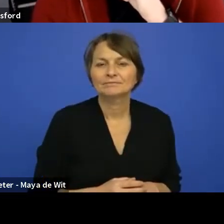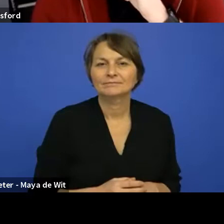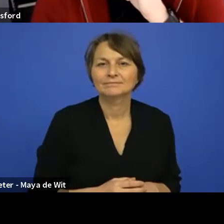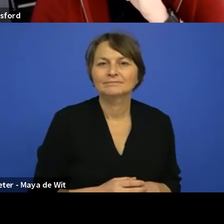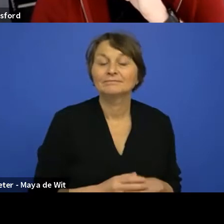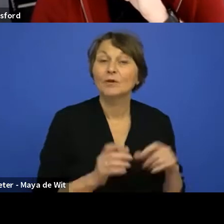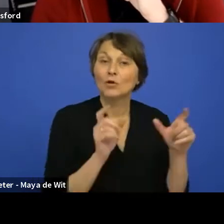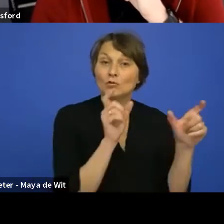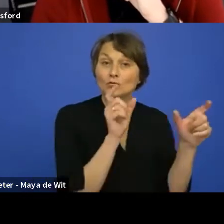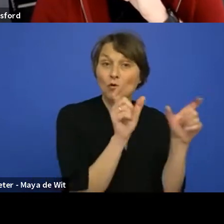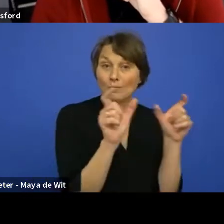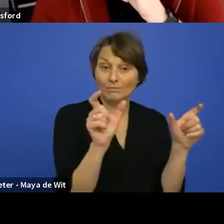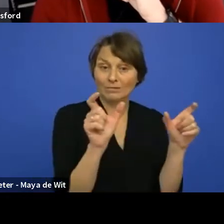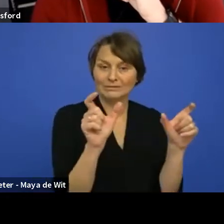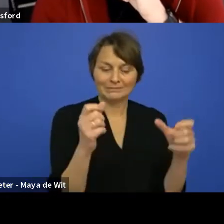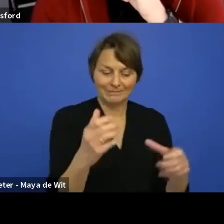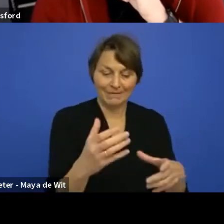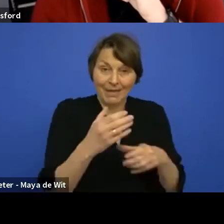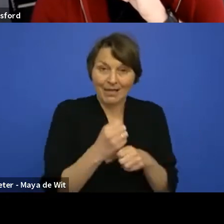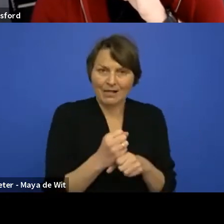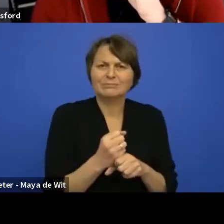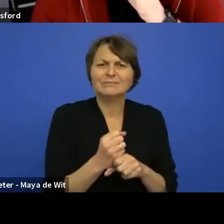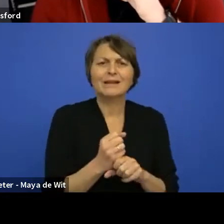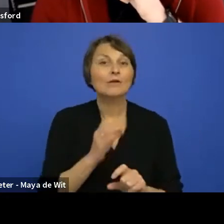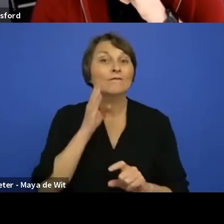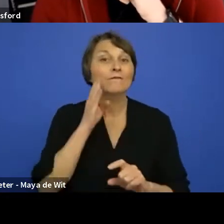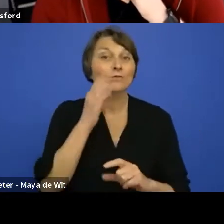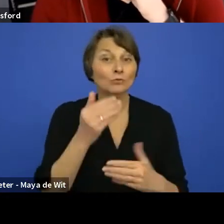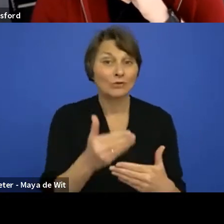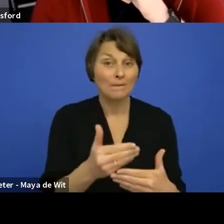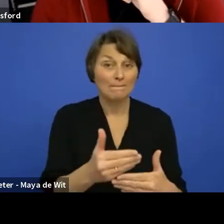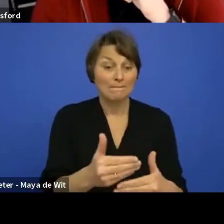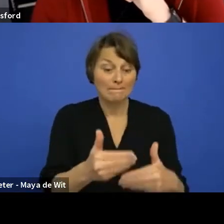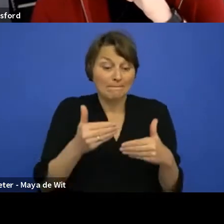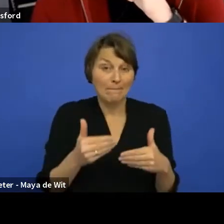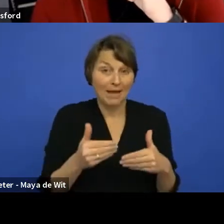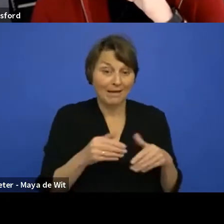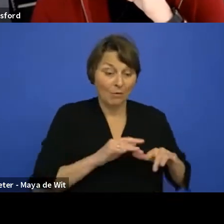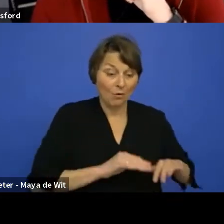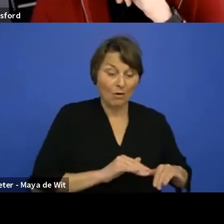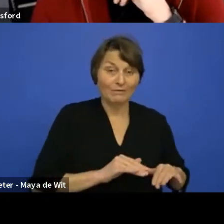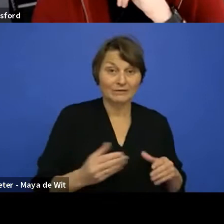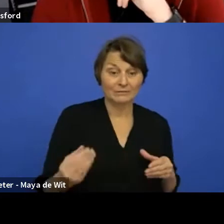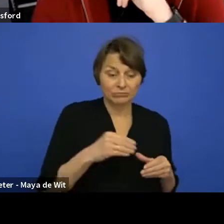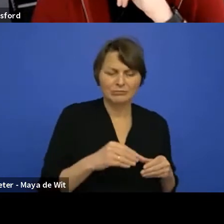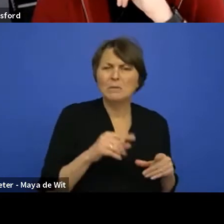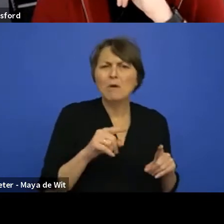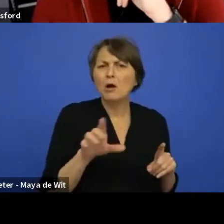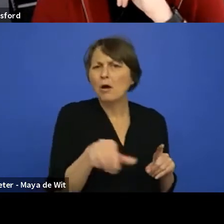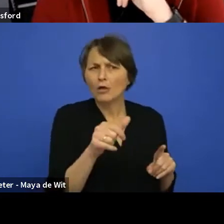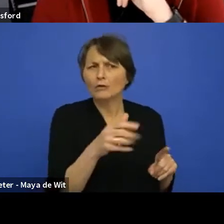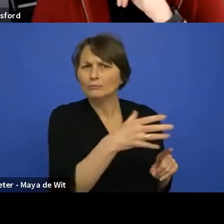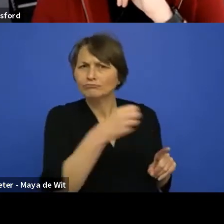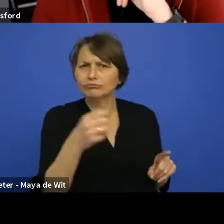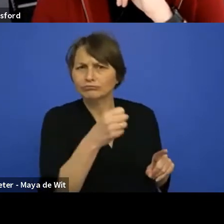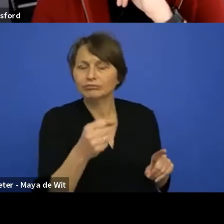office, but can also be used by developers and package developers. And that will, uh,